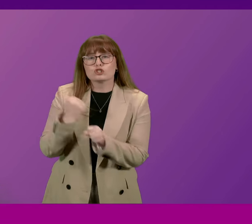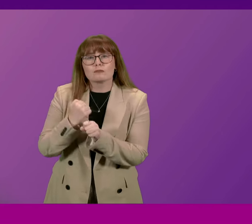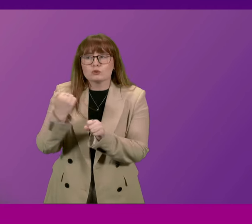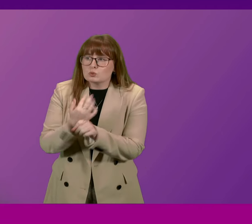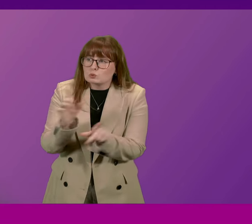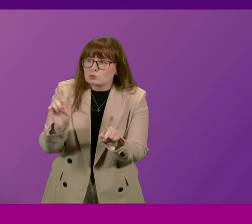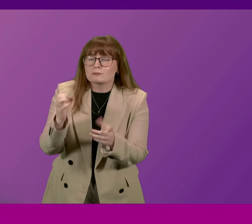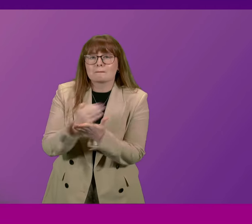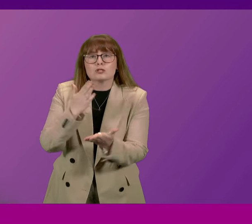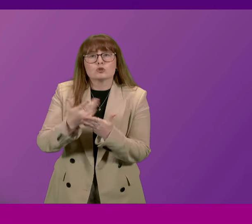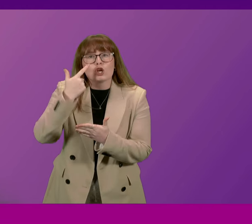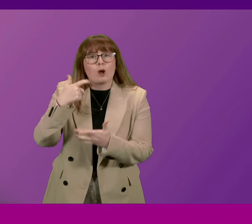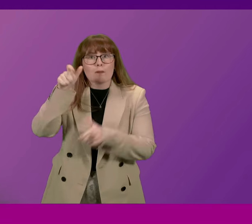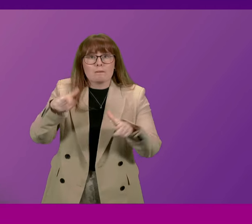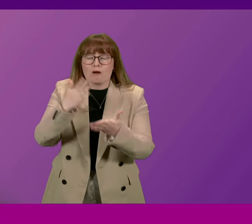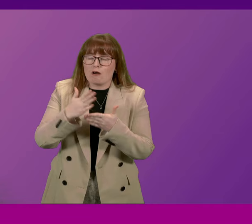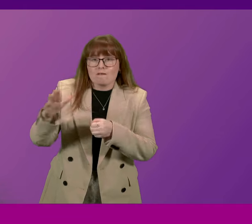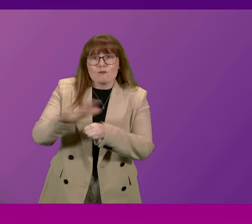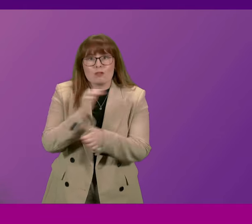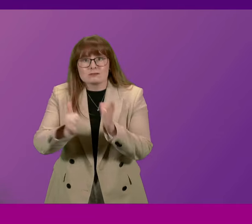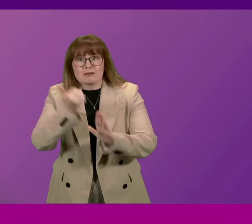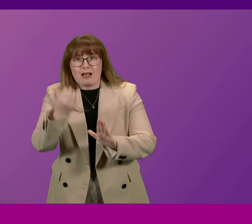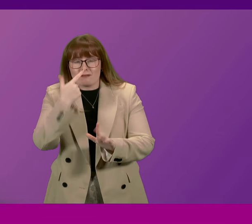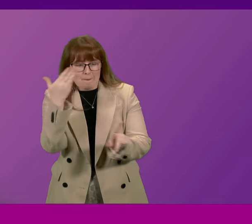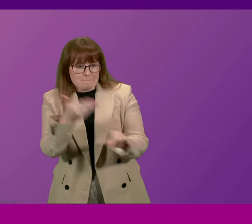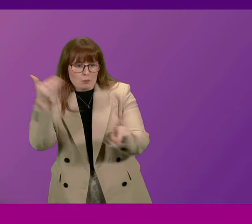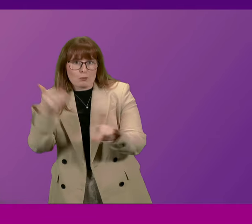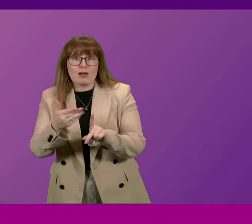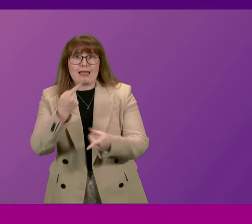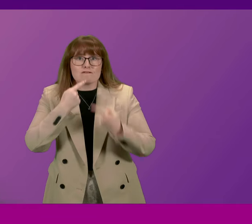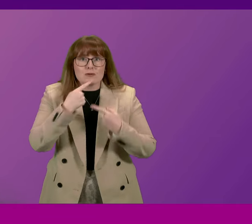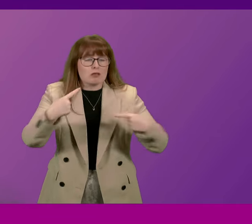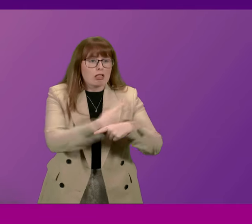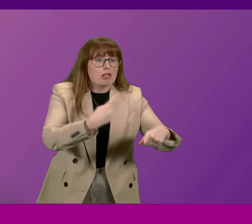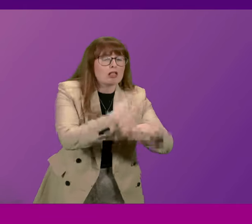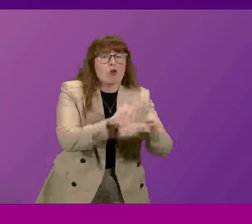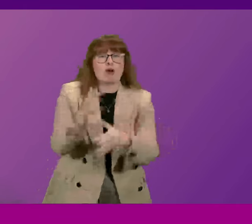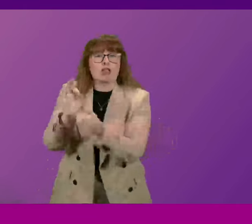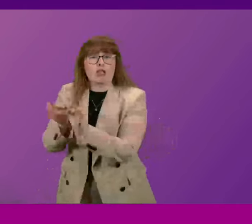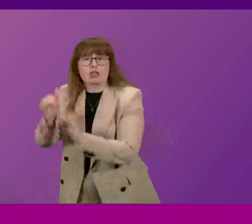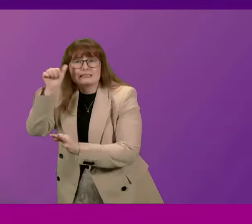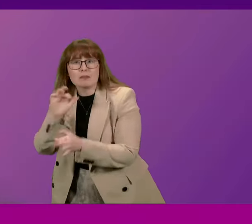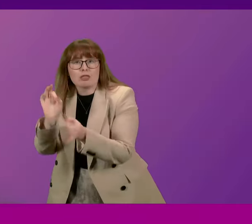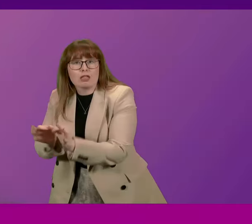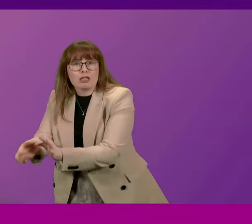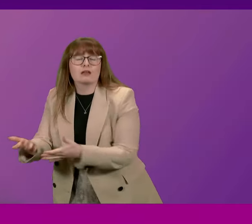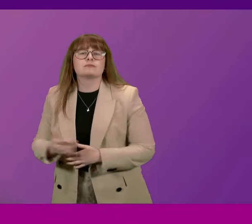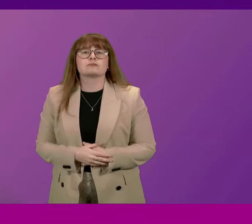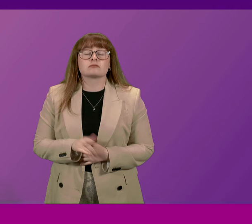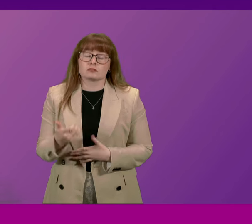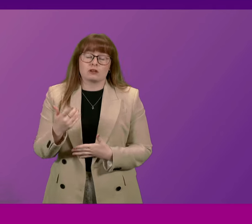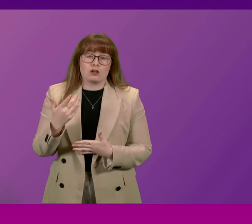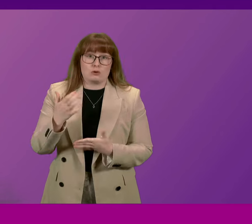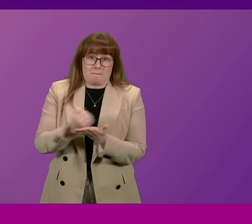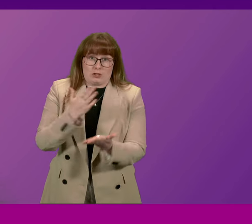young people are equipped with the skills to recognise online misinformation and disinformation. First Minister. Presiding Officer, keeping young